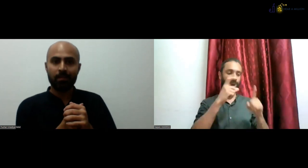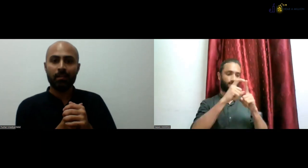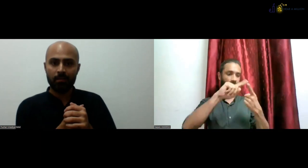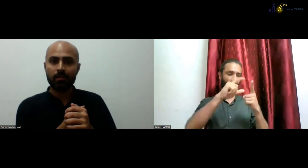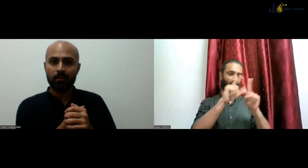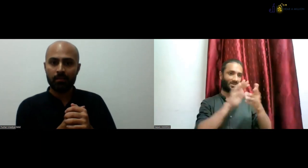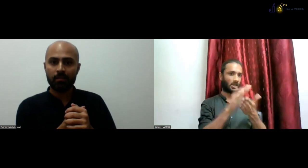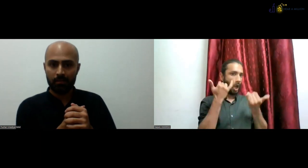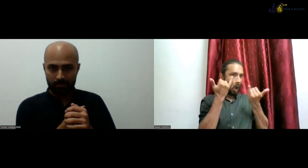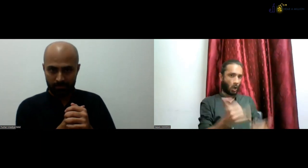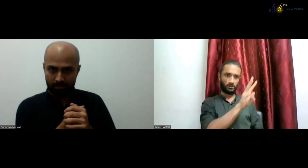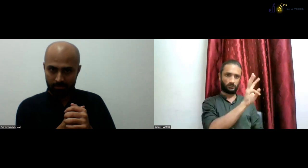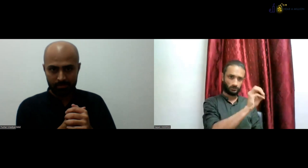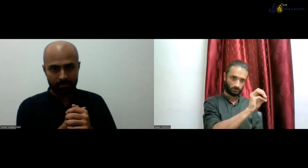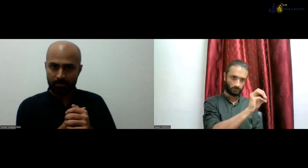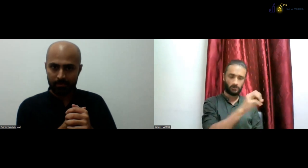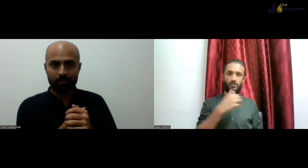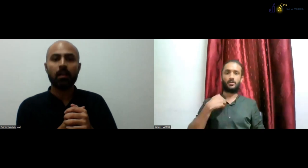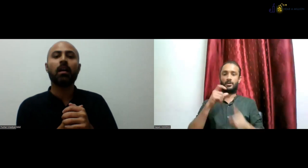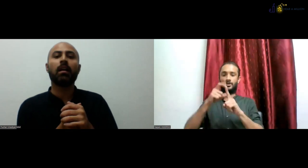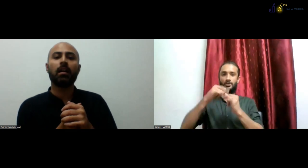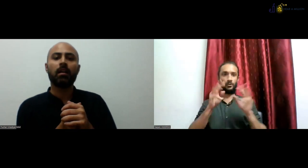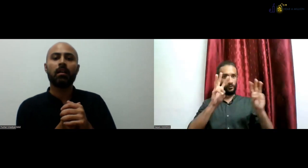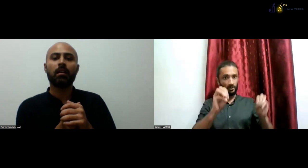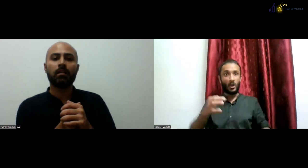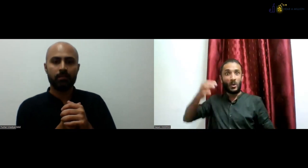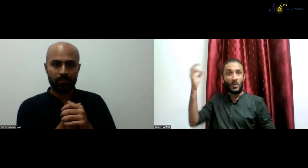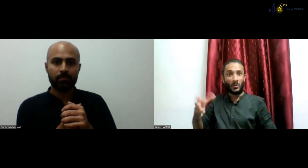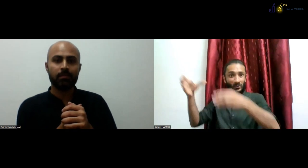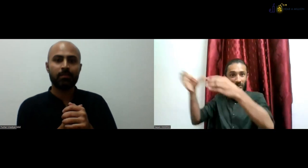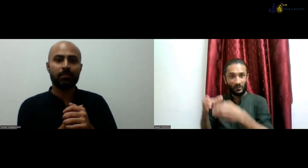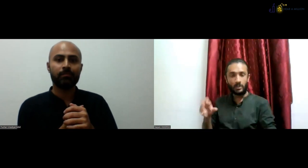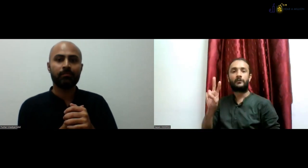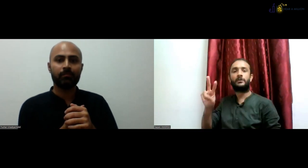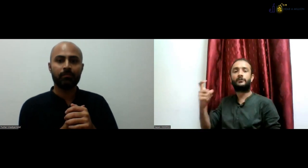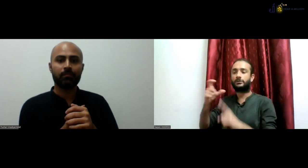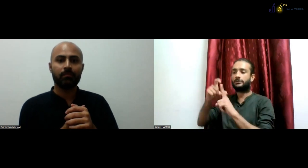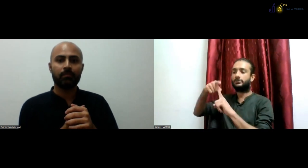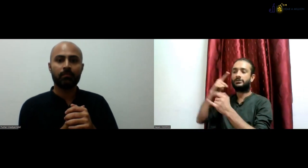education policy came in 2021, but we have been doing that from a very long time.